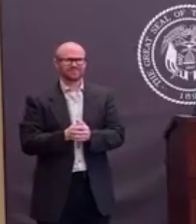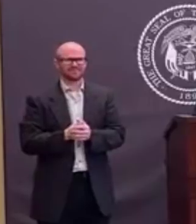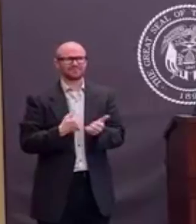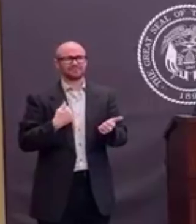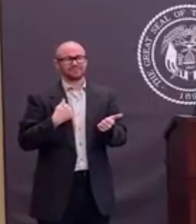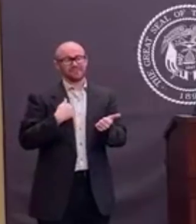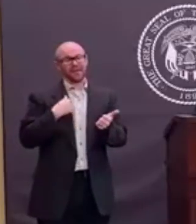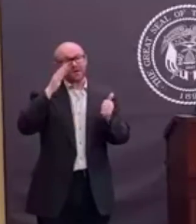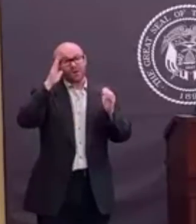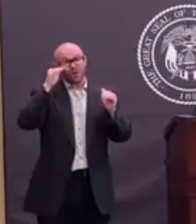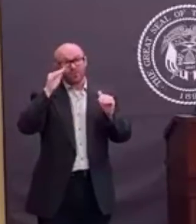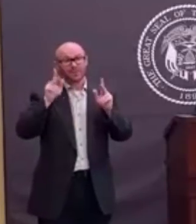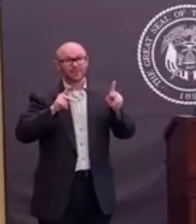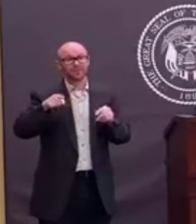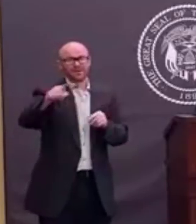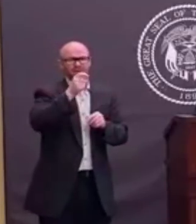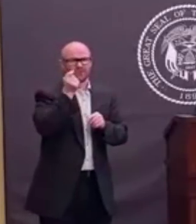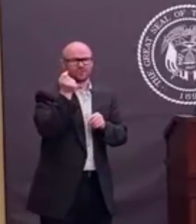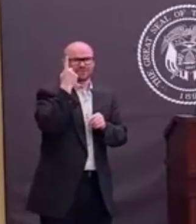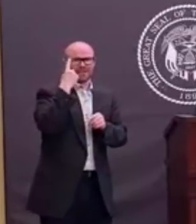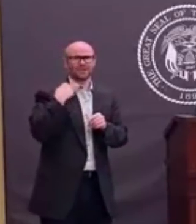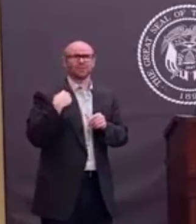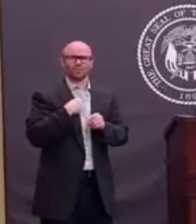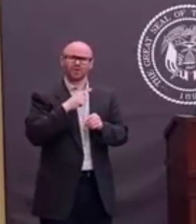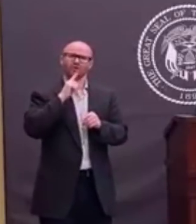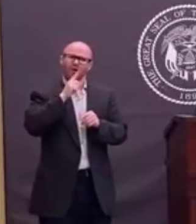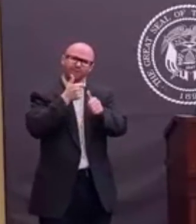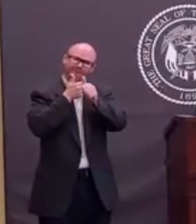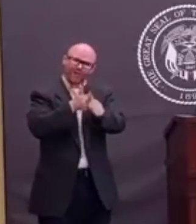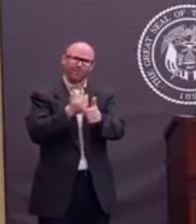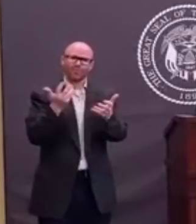I hope people understand that we are very much data-driven.